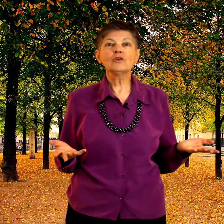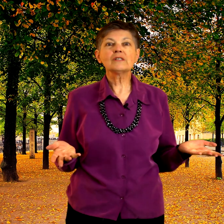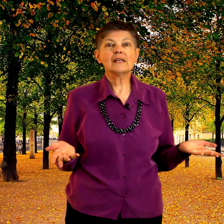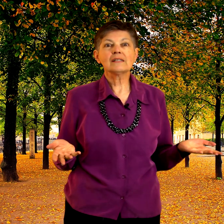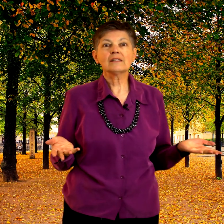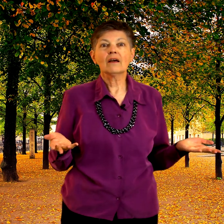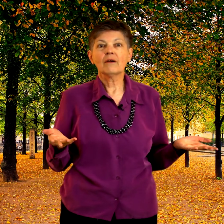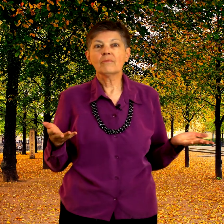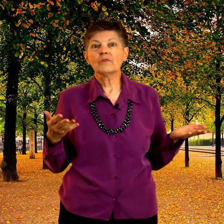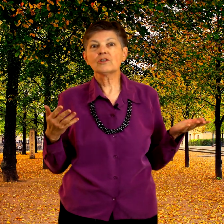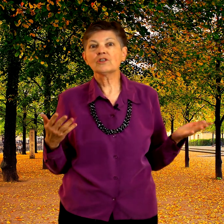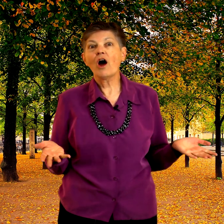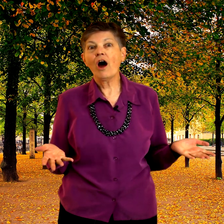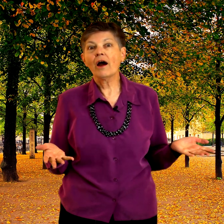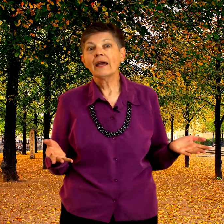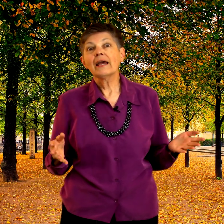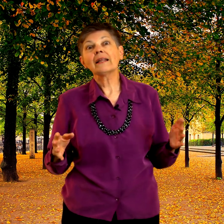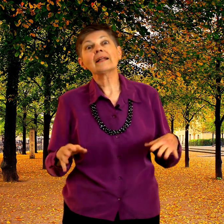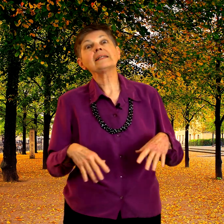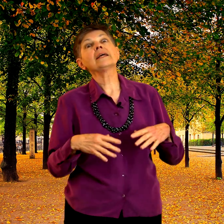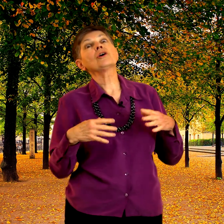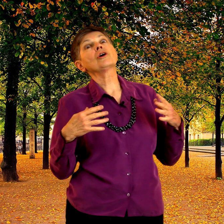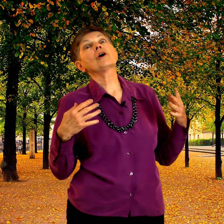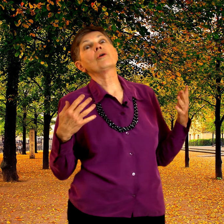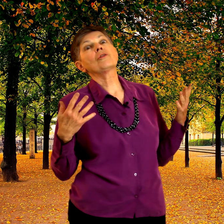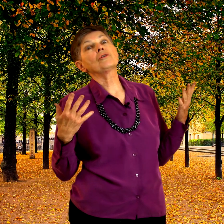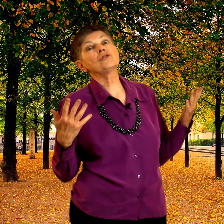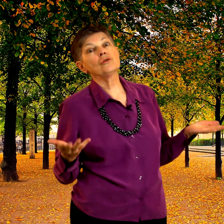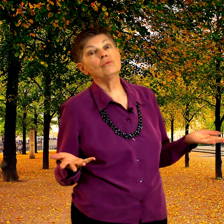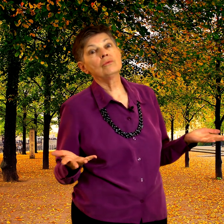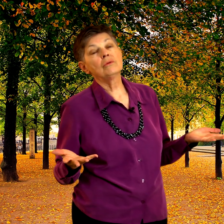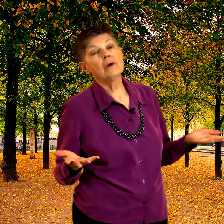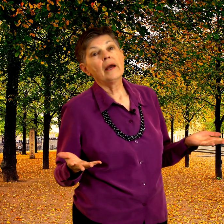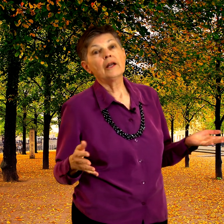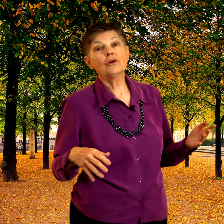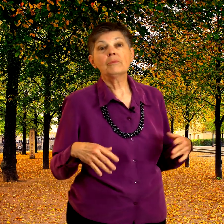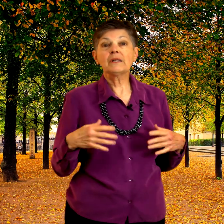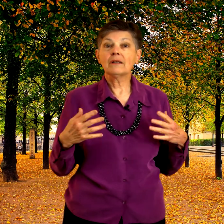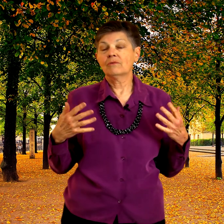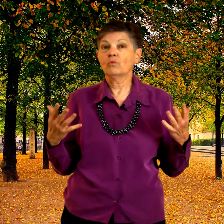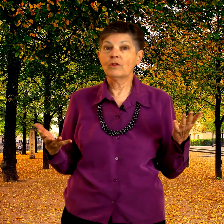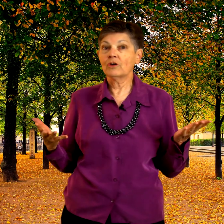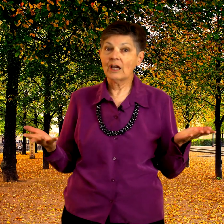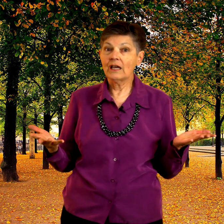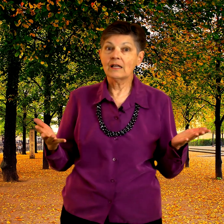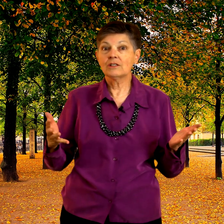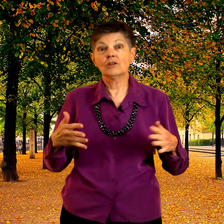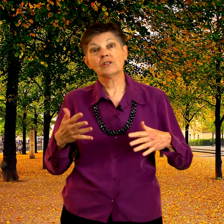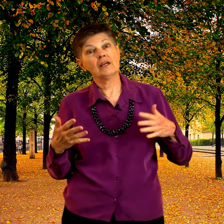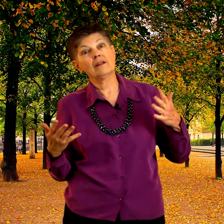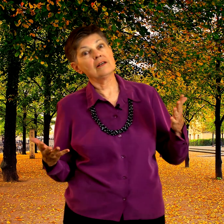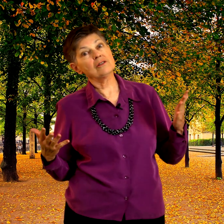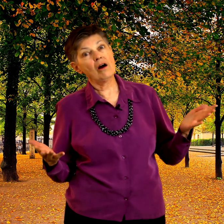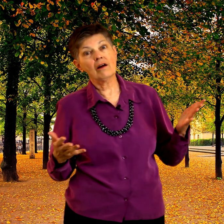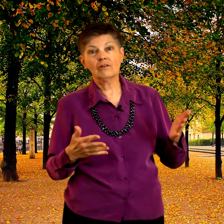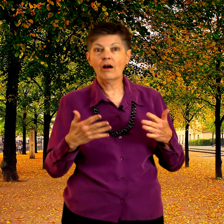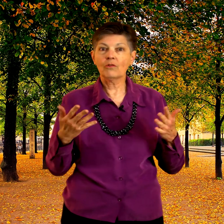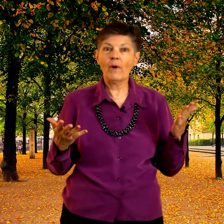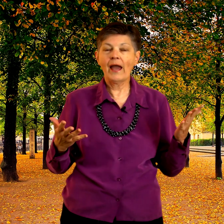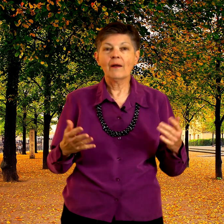use this song like let's say you're going to go to the zoo and you could be with your kids and you're singing this song along the way